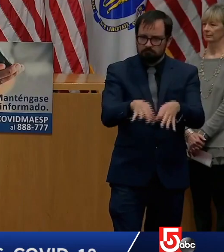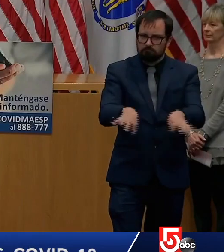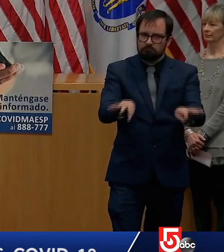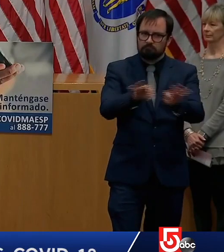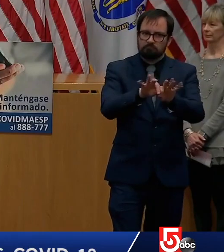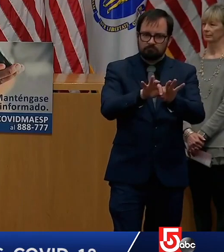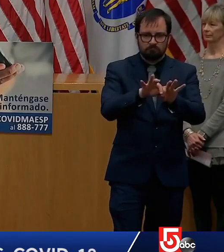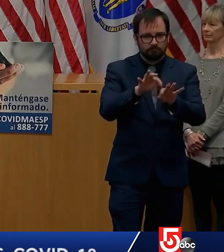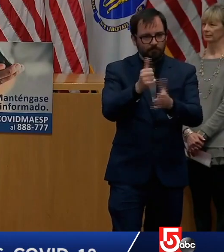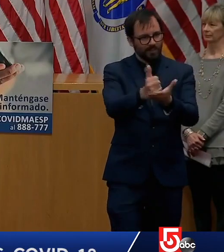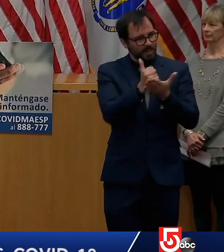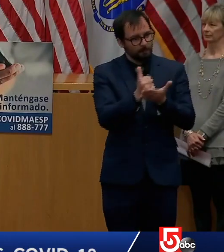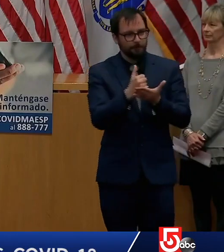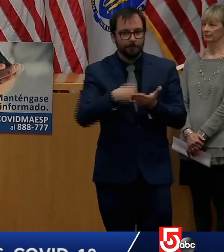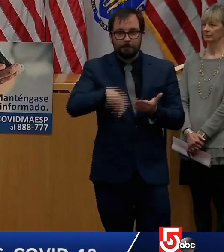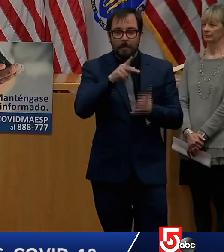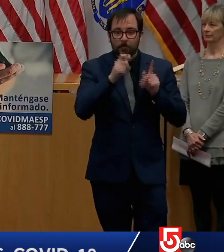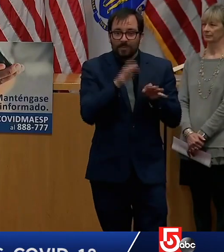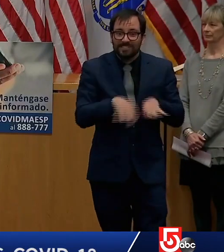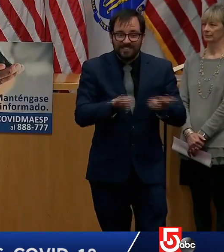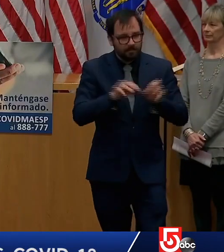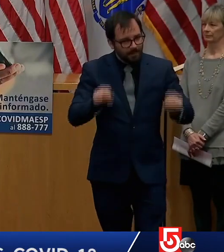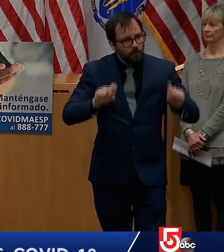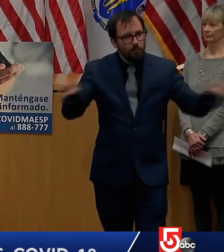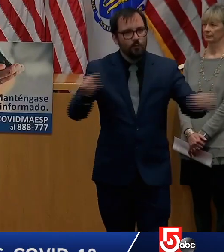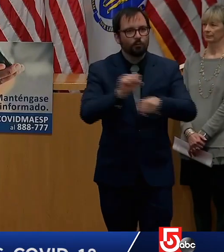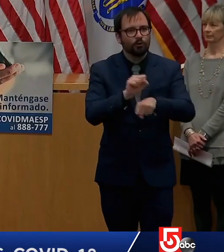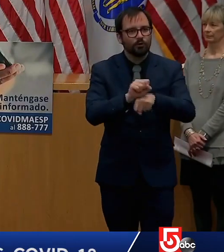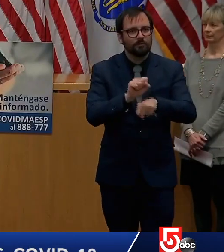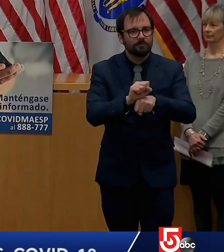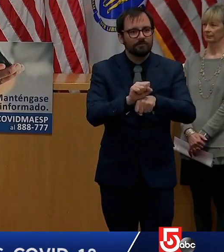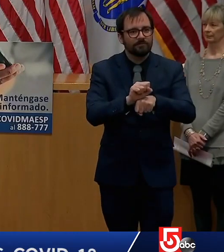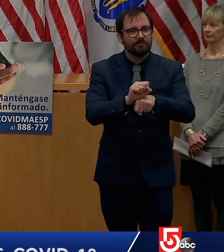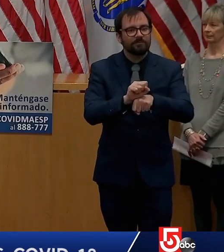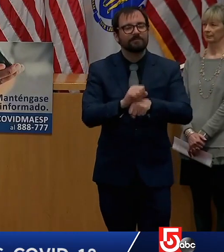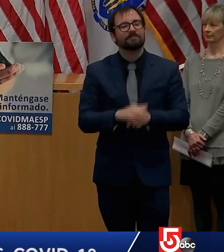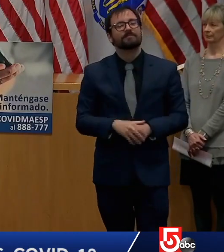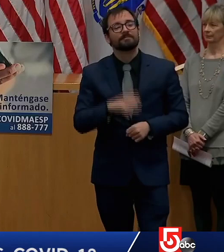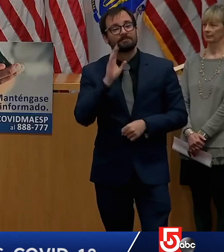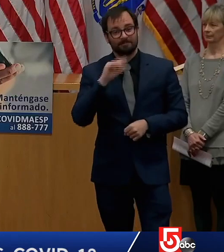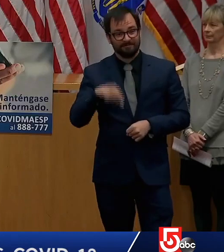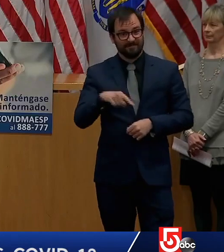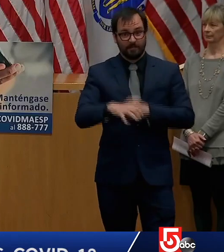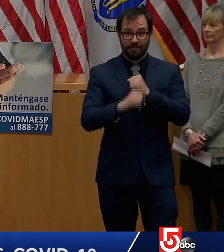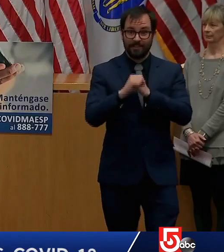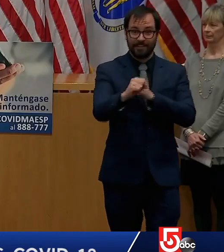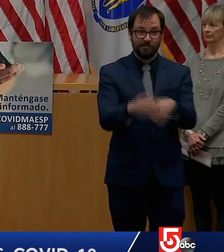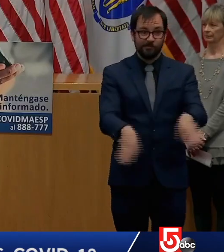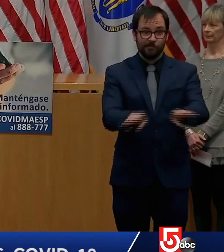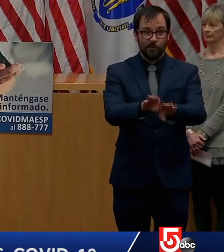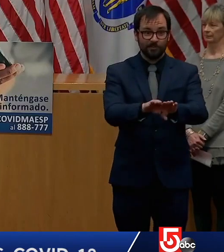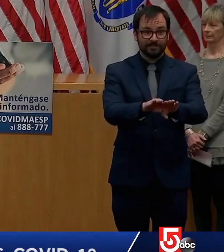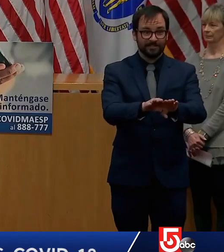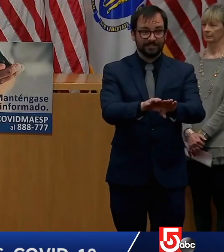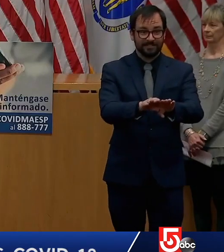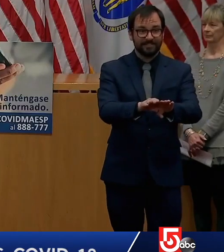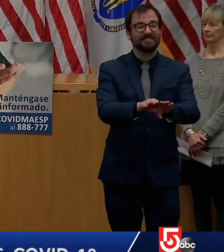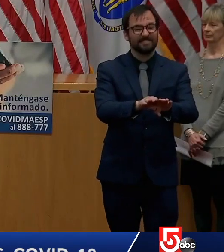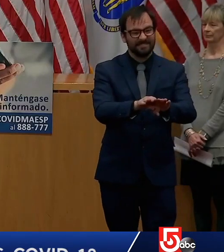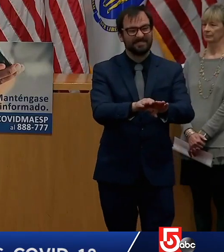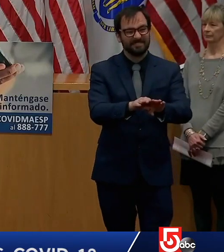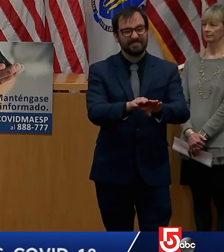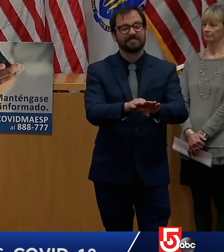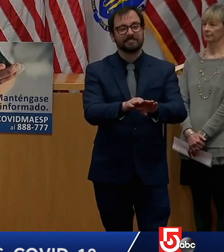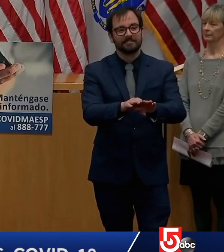Today's announcement to extend the child care closure helps the Department of Early Education and Care continue to keep the best public health interest of our